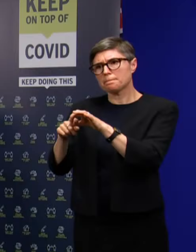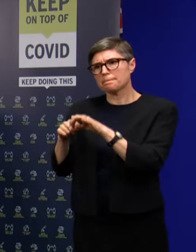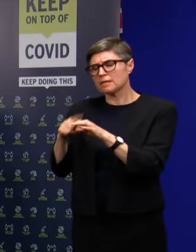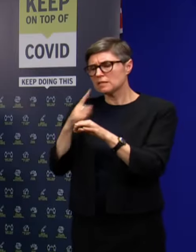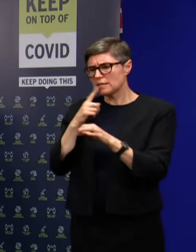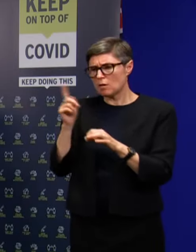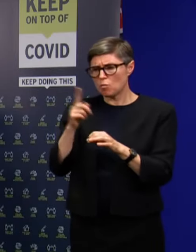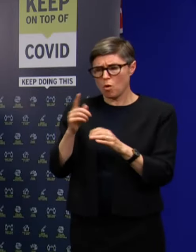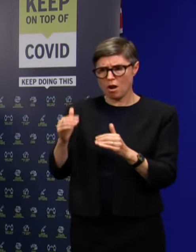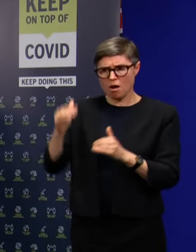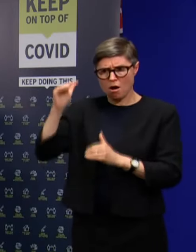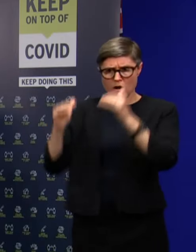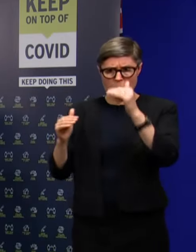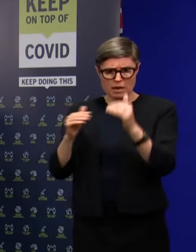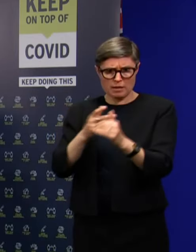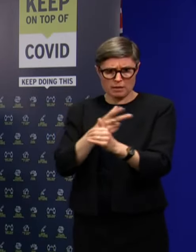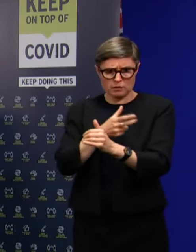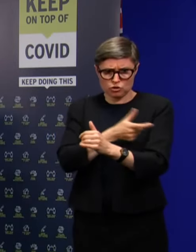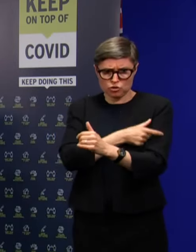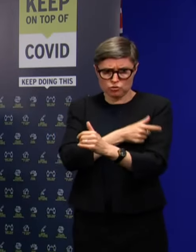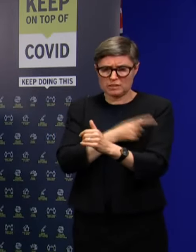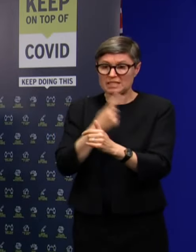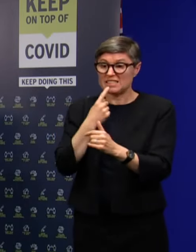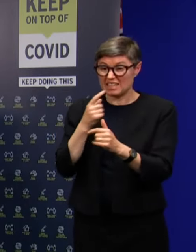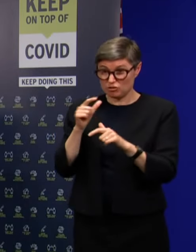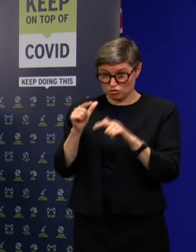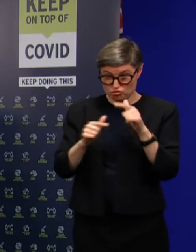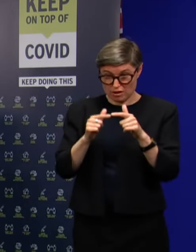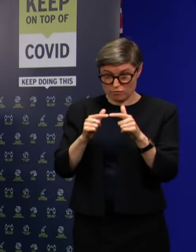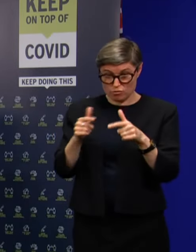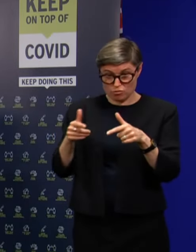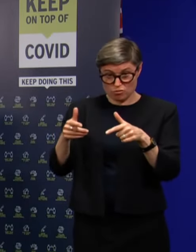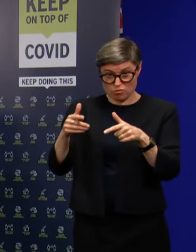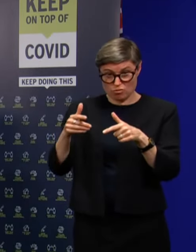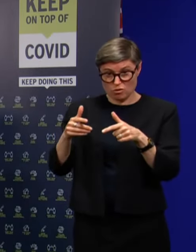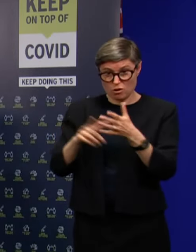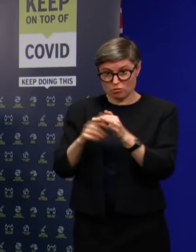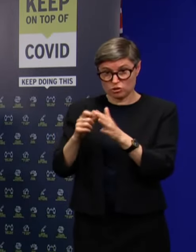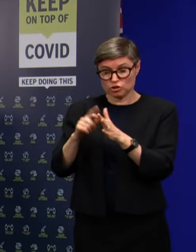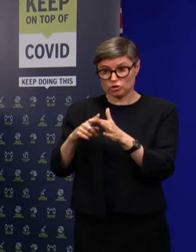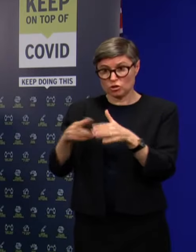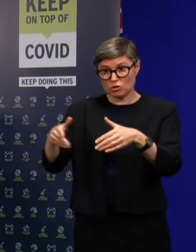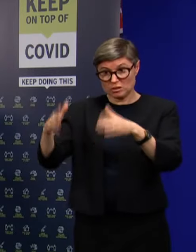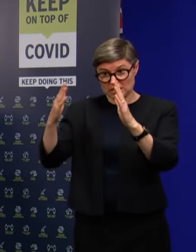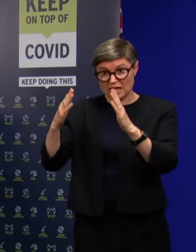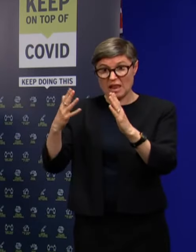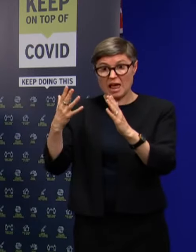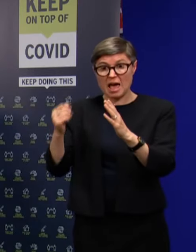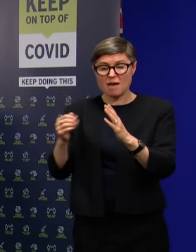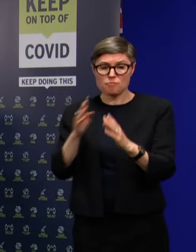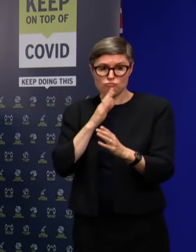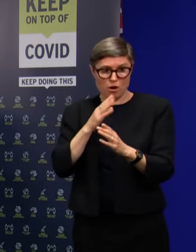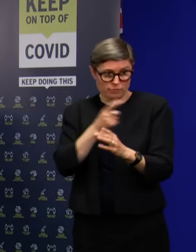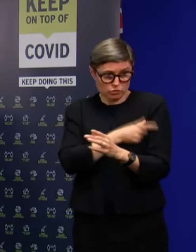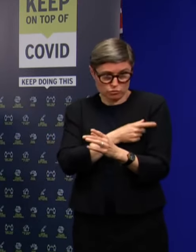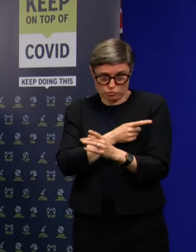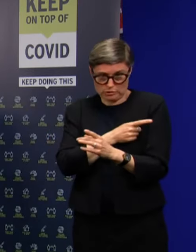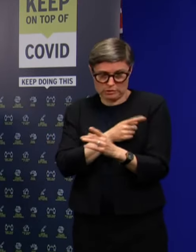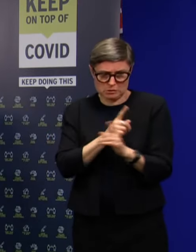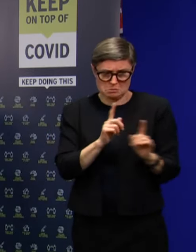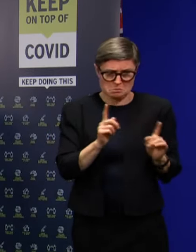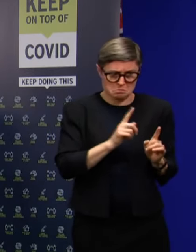just private security police checks, what's the situation at the Fountainside? Our Fountainside has a combination